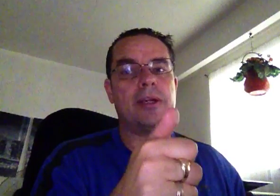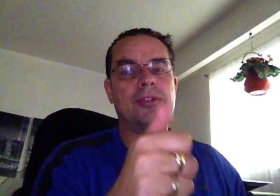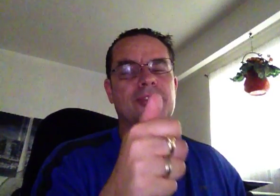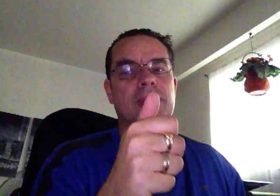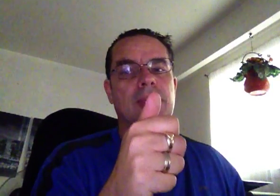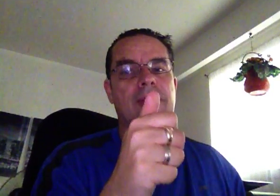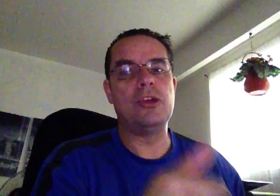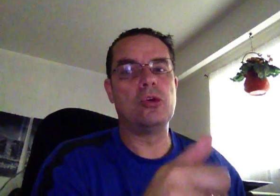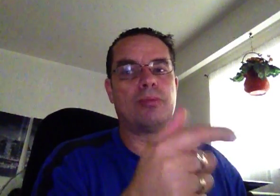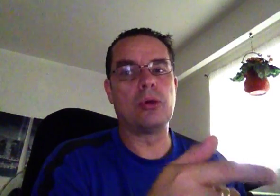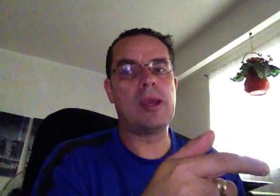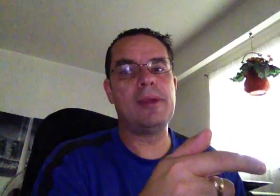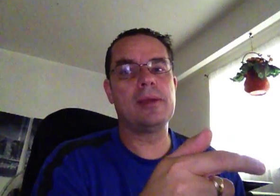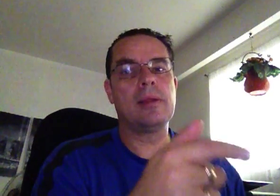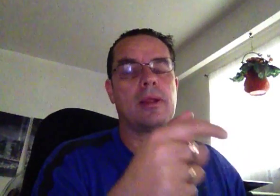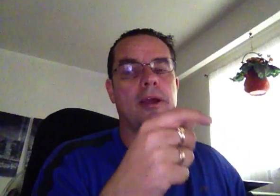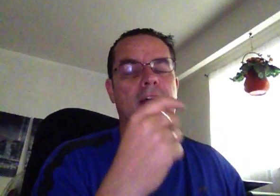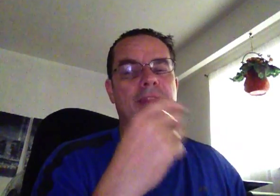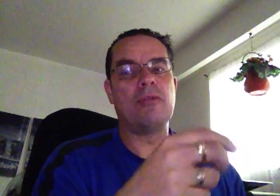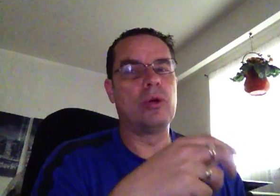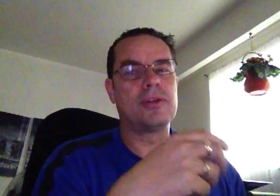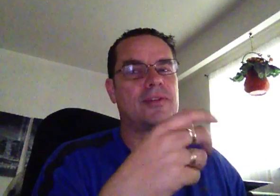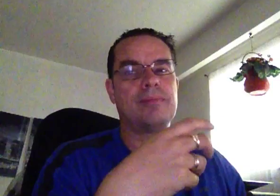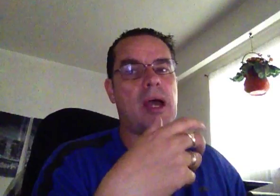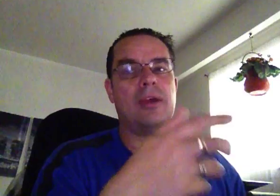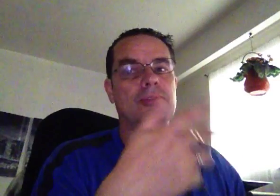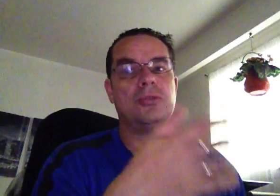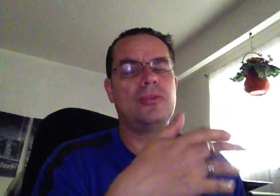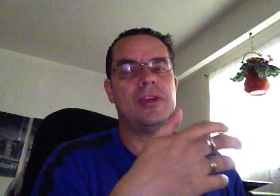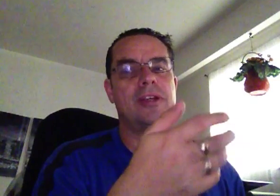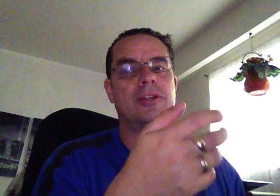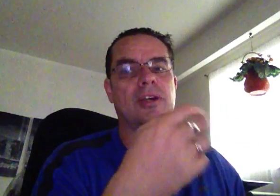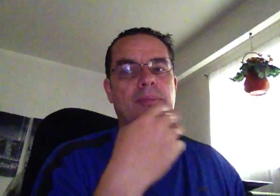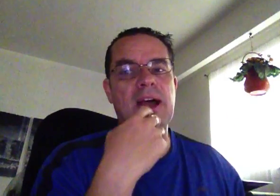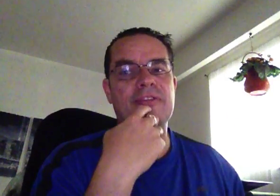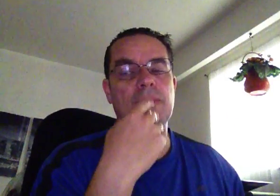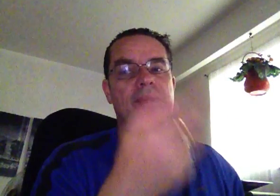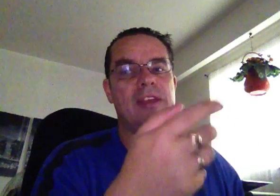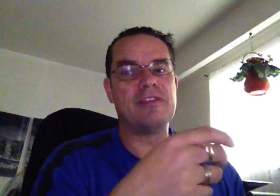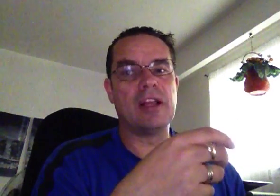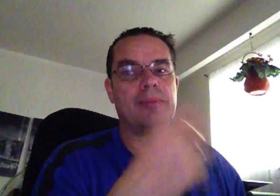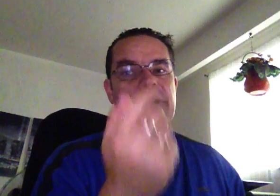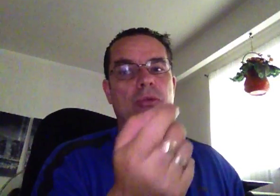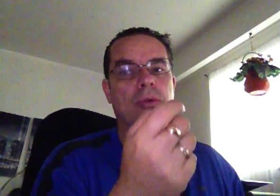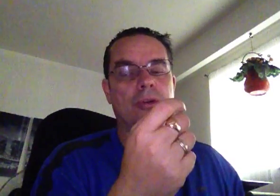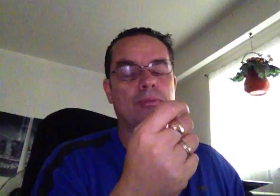Traders that know programming, that worked, I don't know, two, three years on a platform that they've developed and they've rolled their own